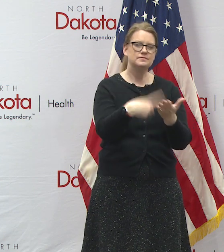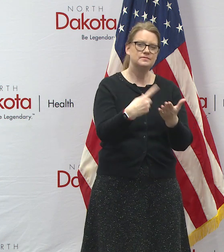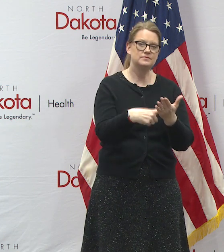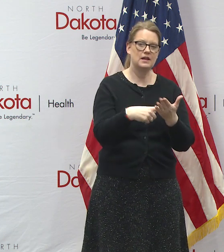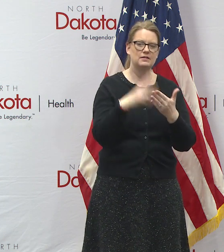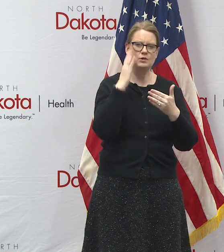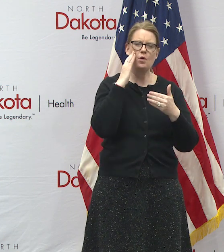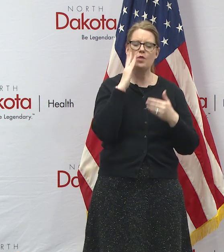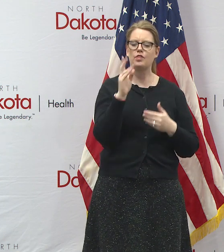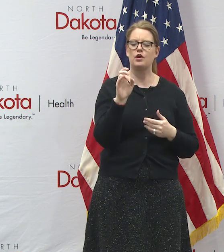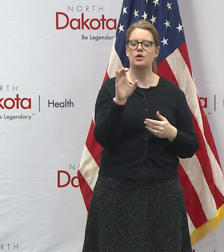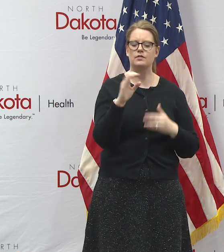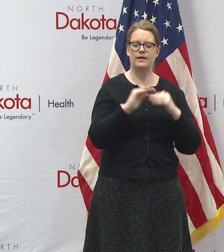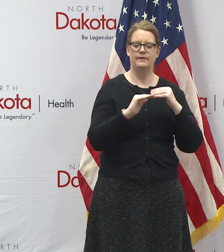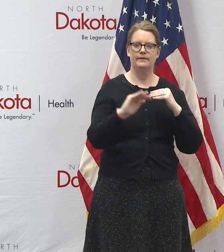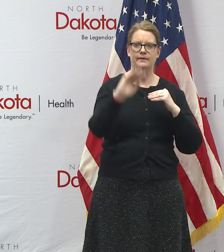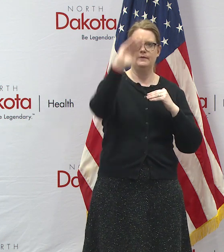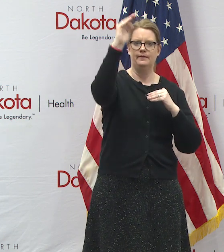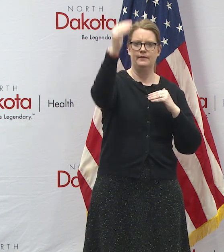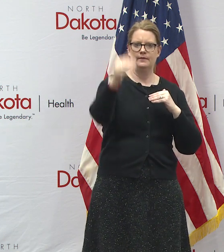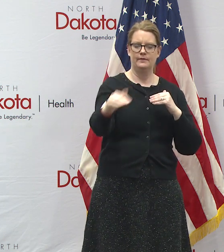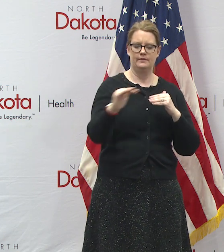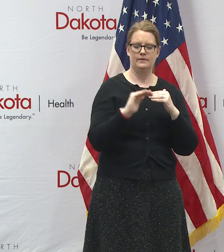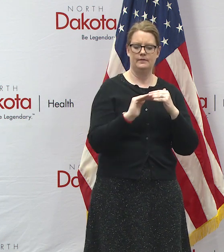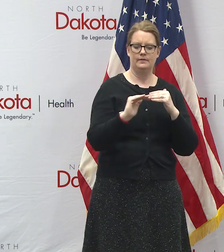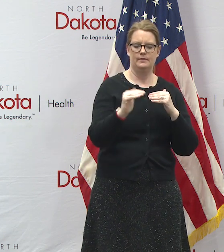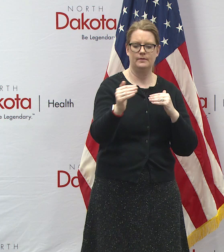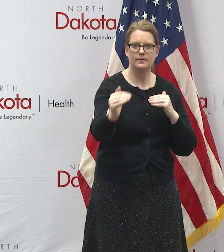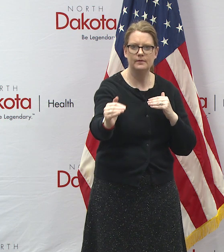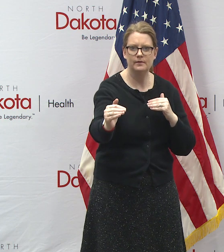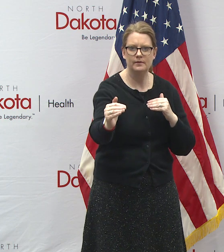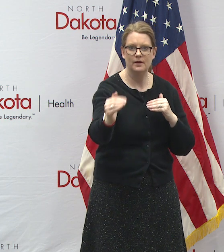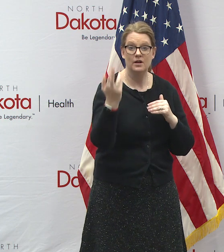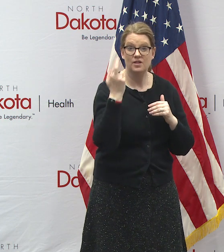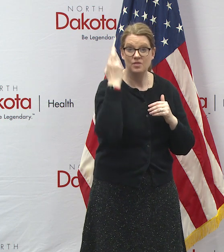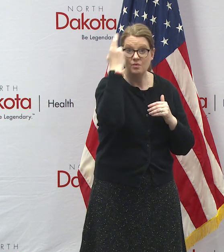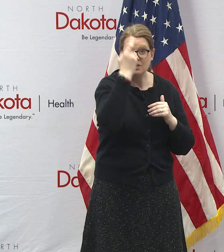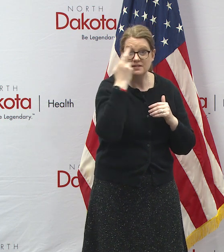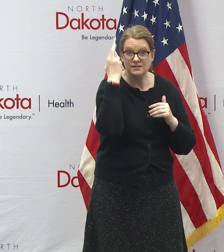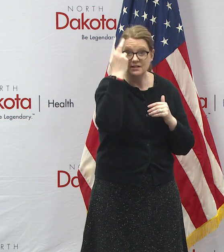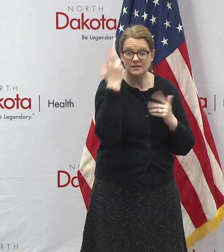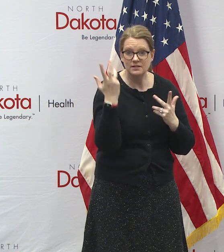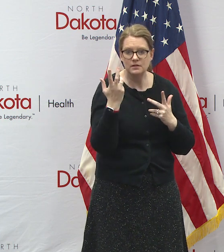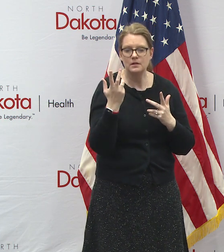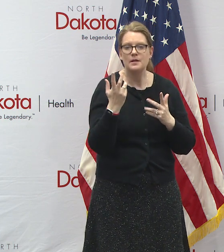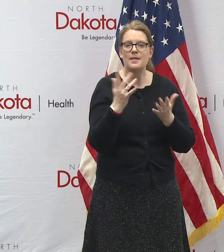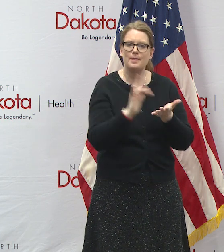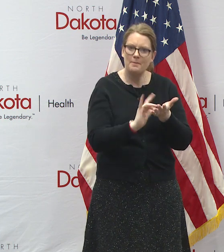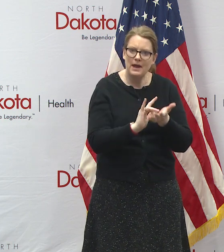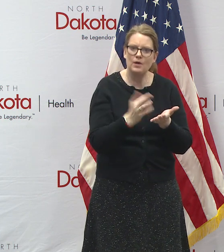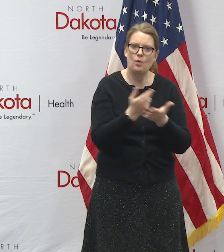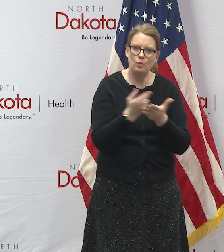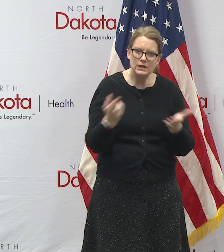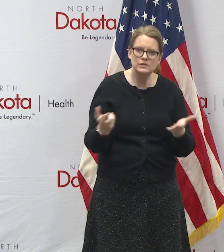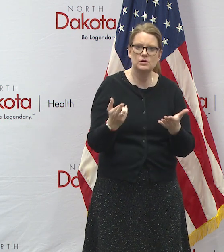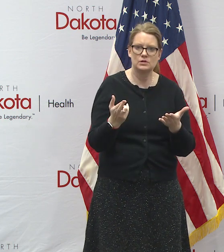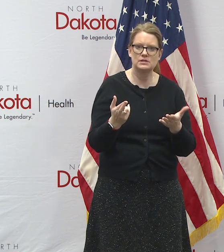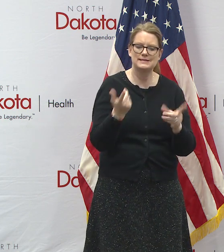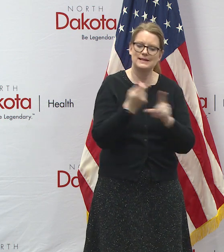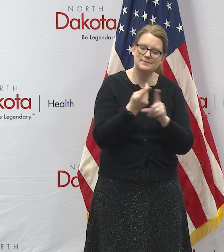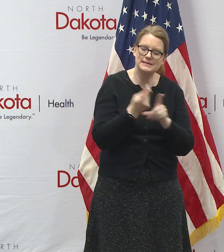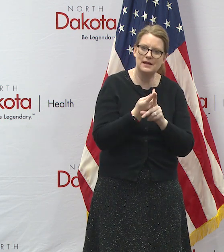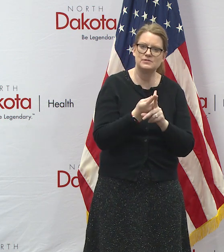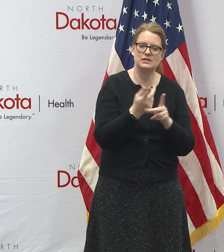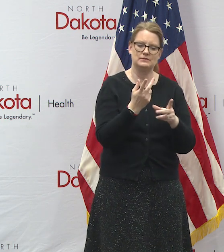to flatten the curve and the reason why we're doing that is to try to protect the available medical resources so that if we get people get into critical